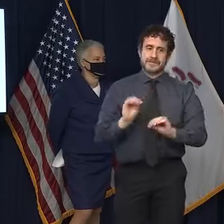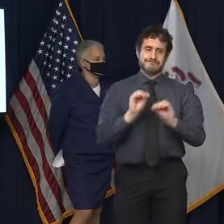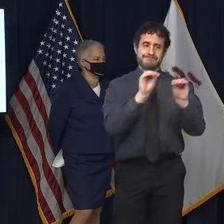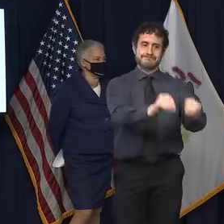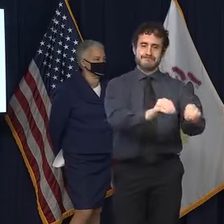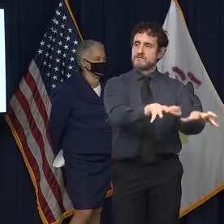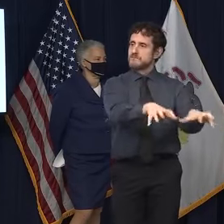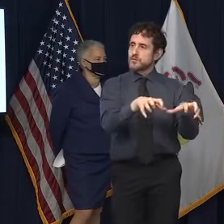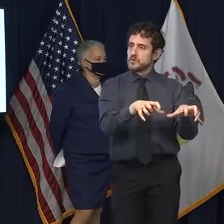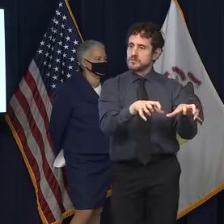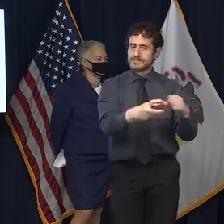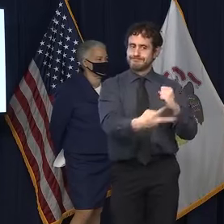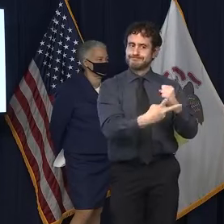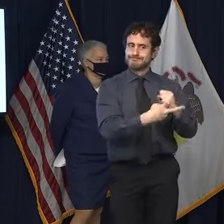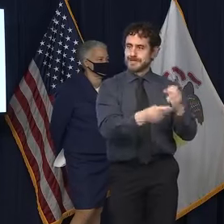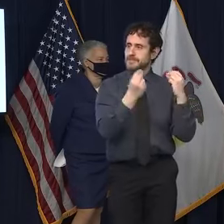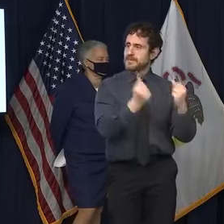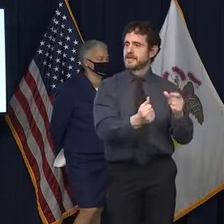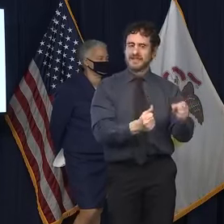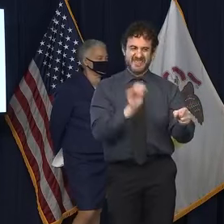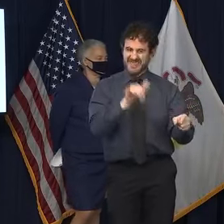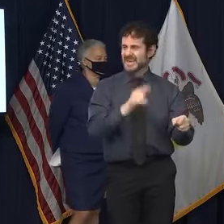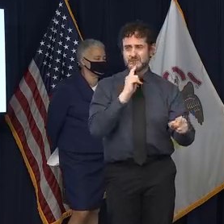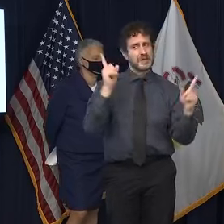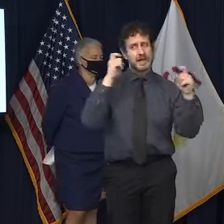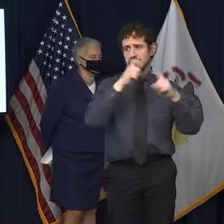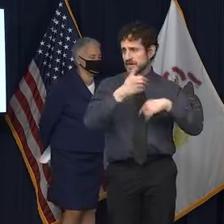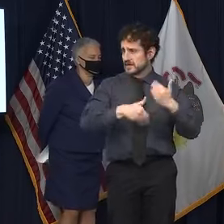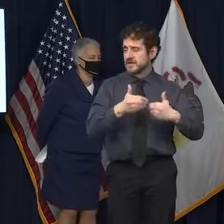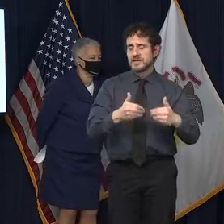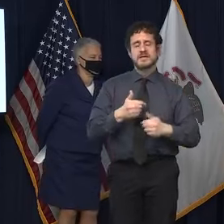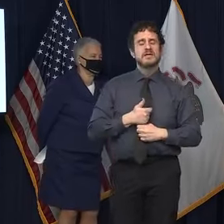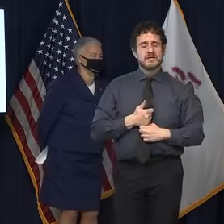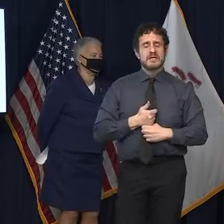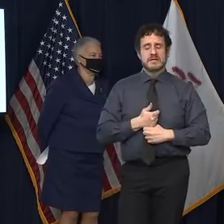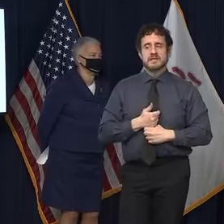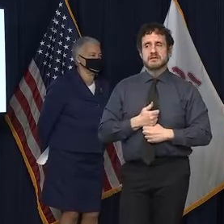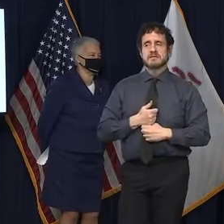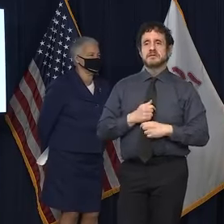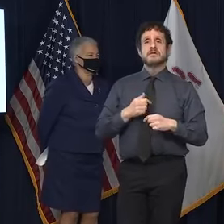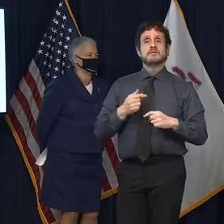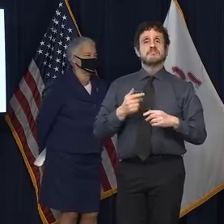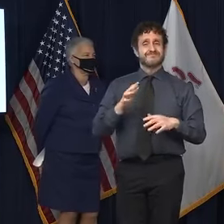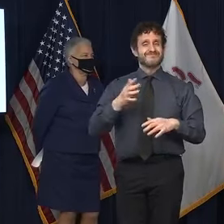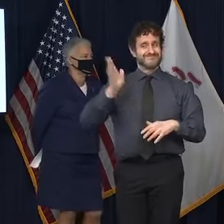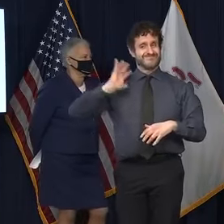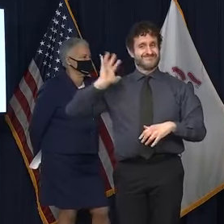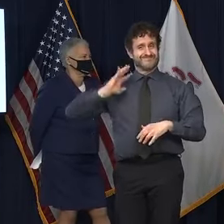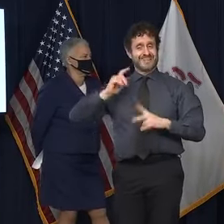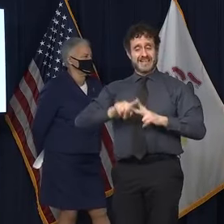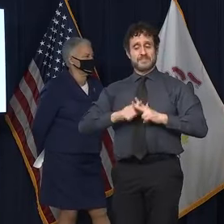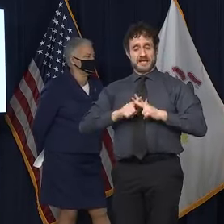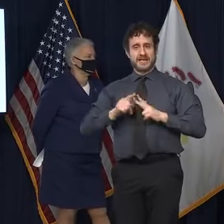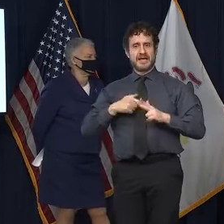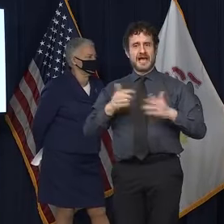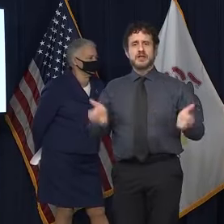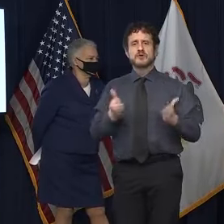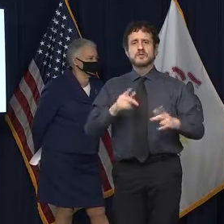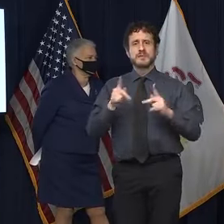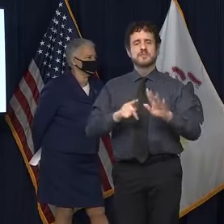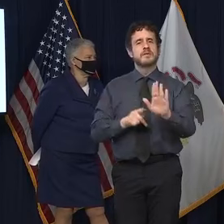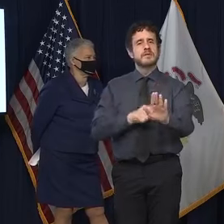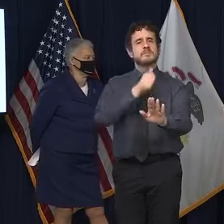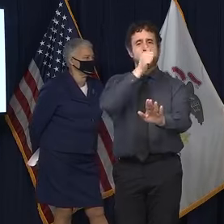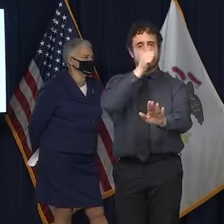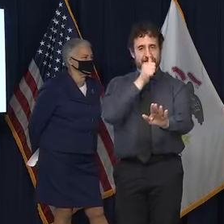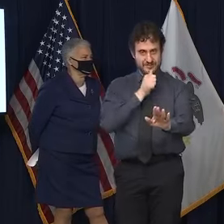storage immediately, et cetera. So I, I, you I have urged from the beginning patients, and I think that's really the watch word that